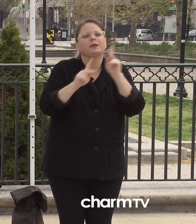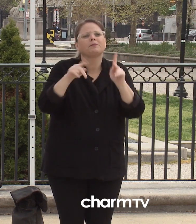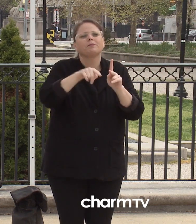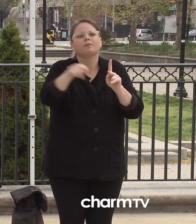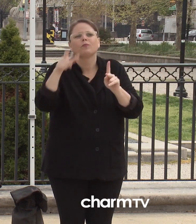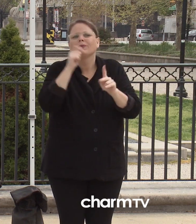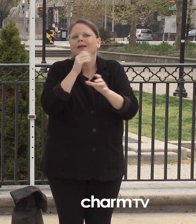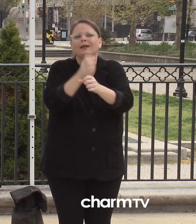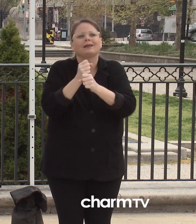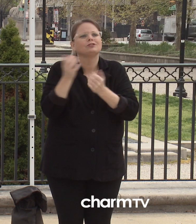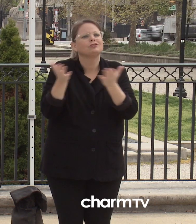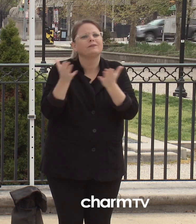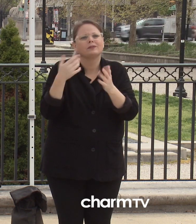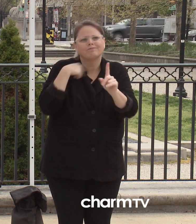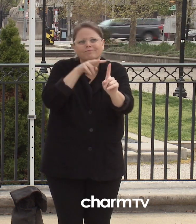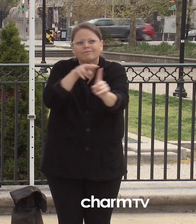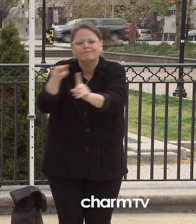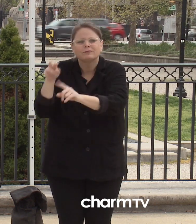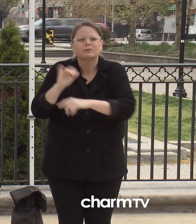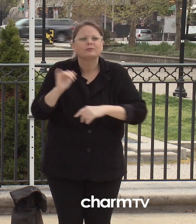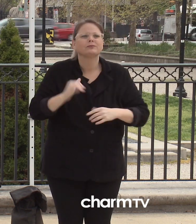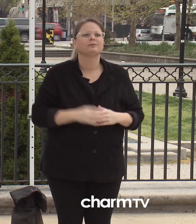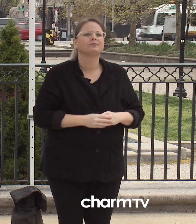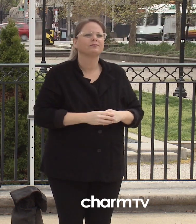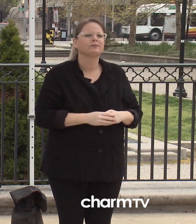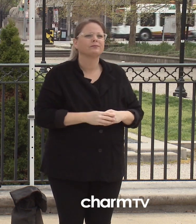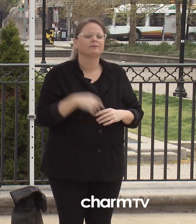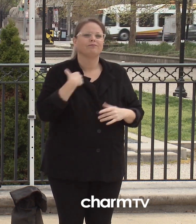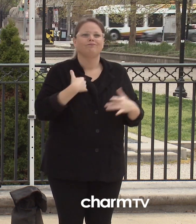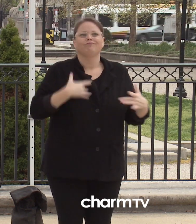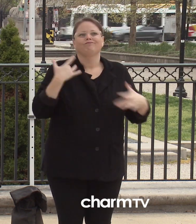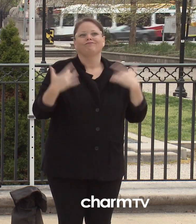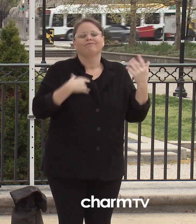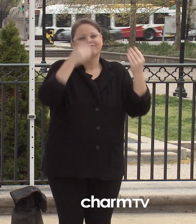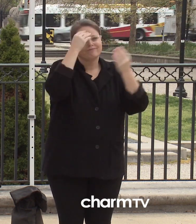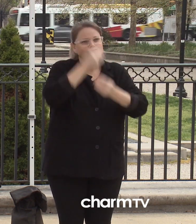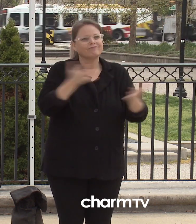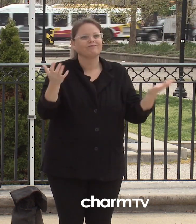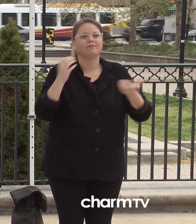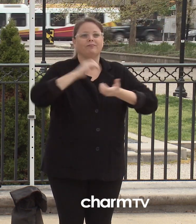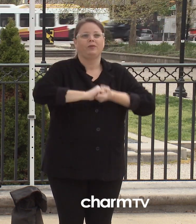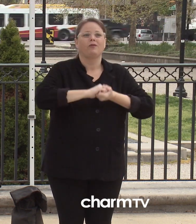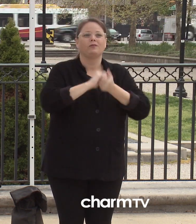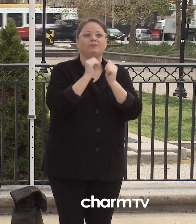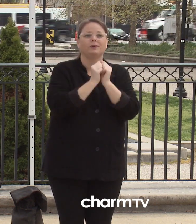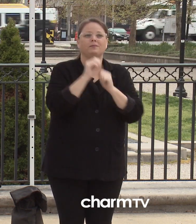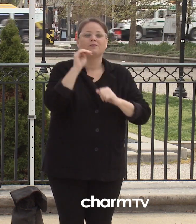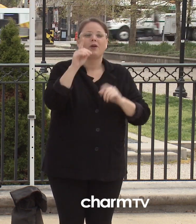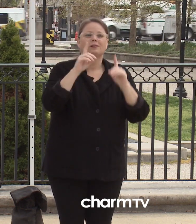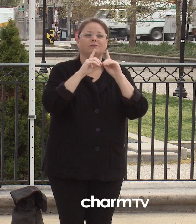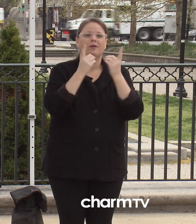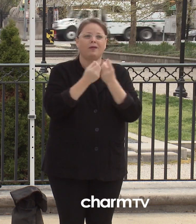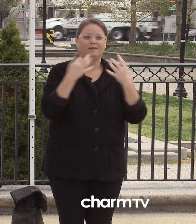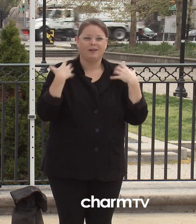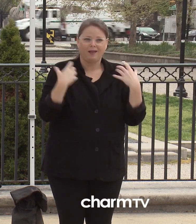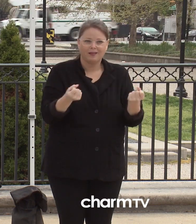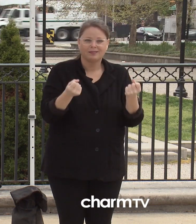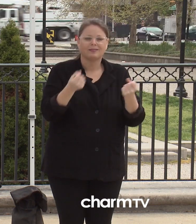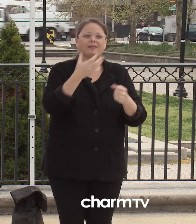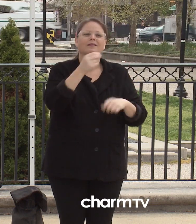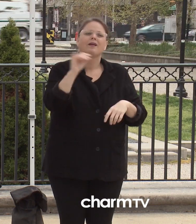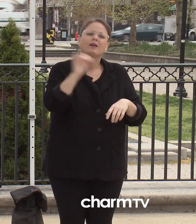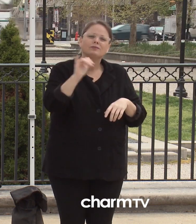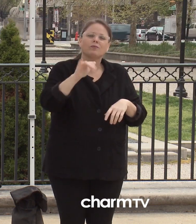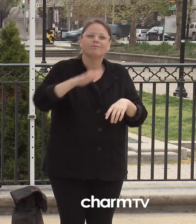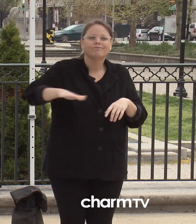response. Additionally, we are excited about our partnership with the Maryland Department of Health and local healthcare facilities to provide additional support